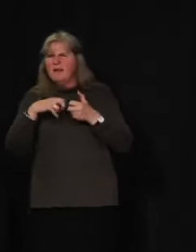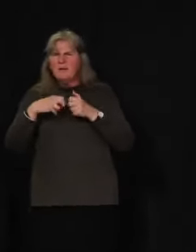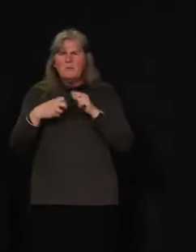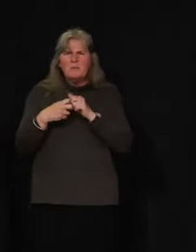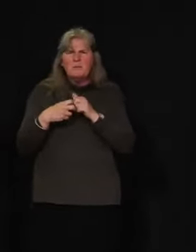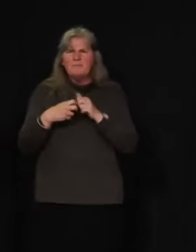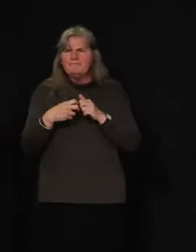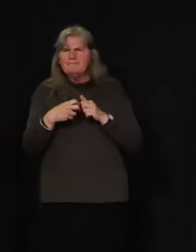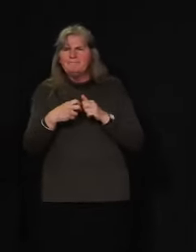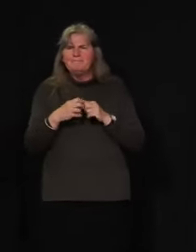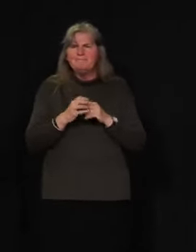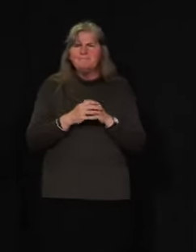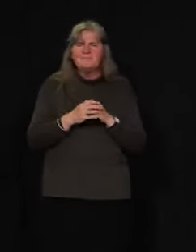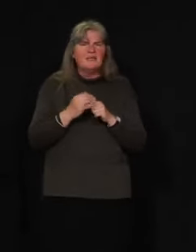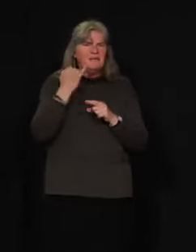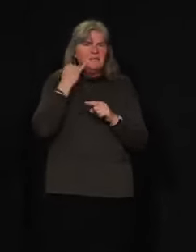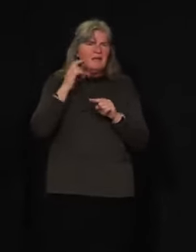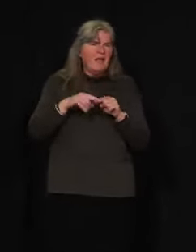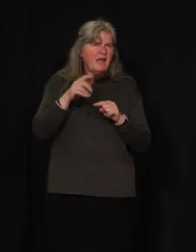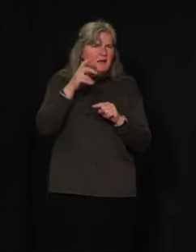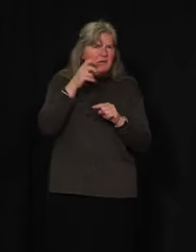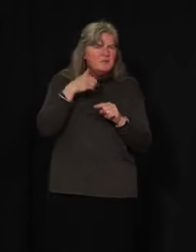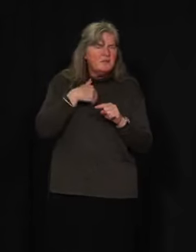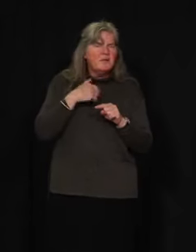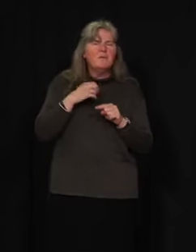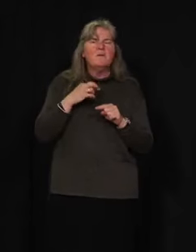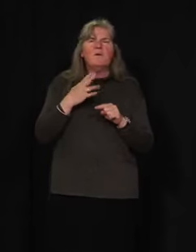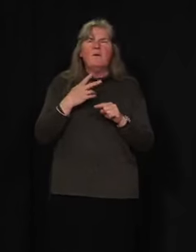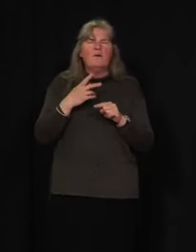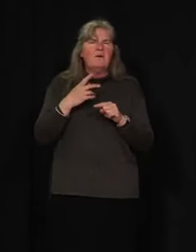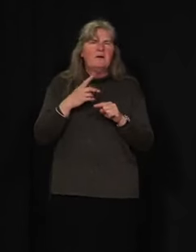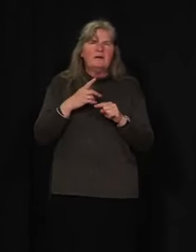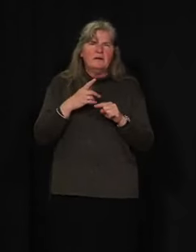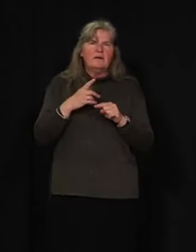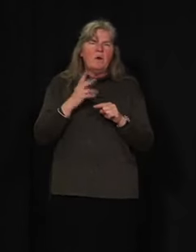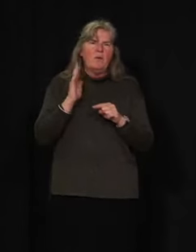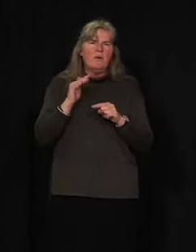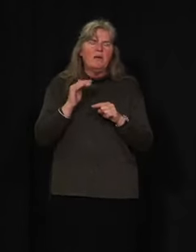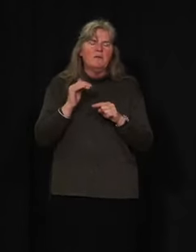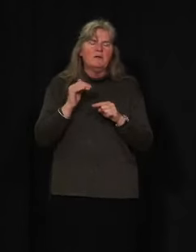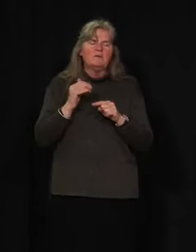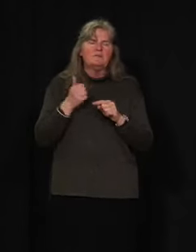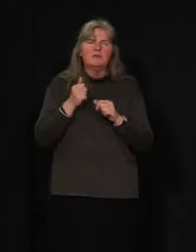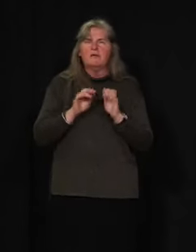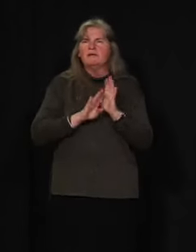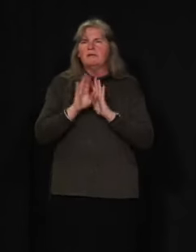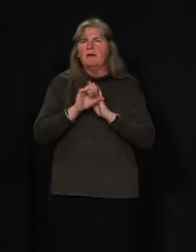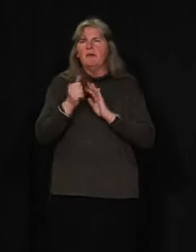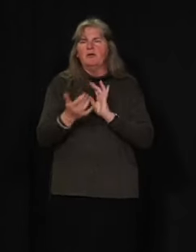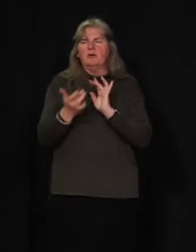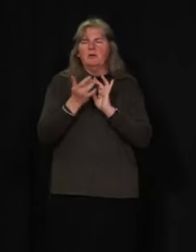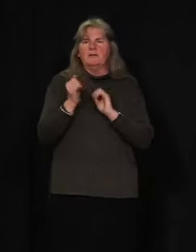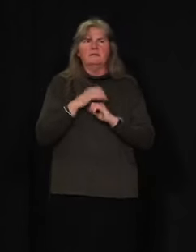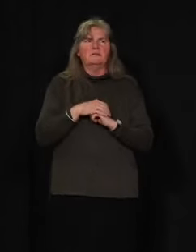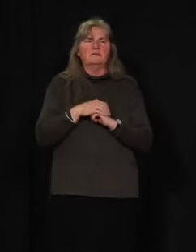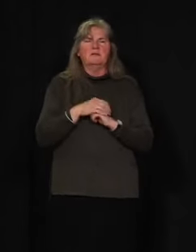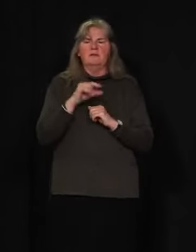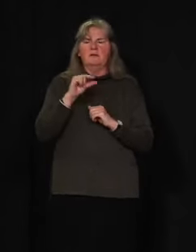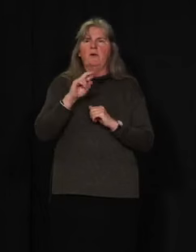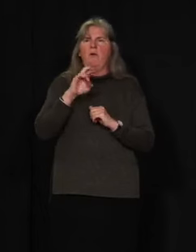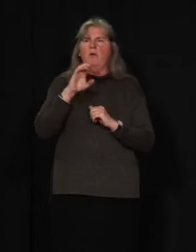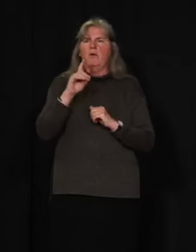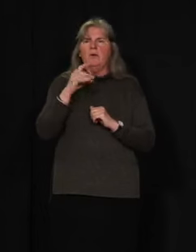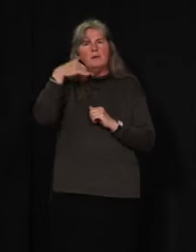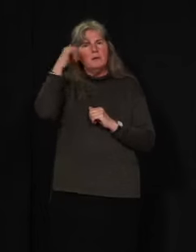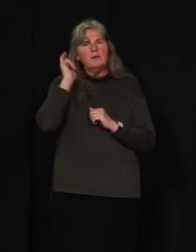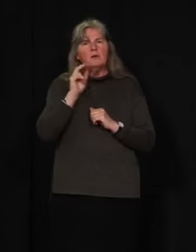if you can't hear me or we can't make yourself heard, we are working on another way for you to get through. We'll start with Gord from